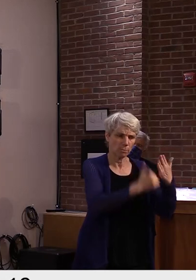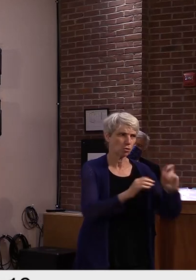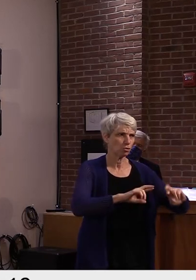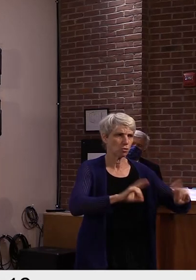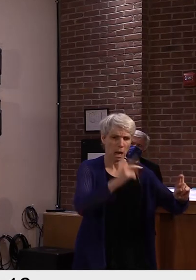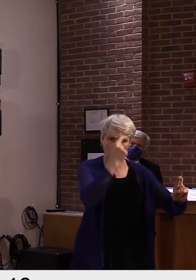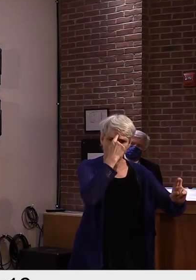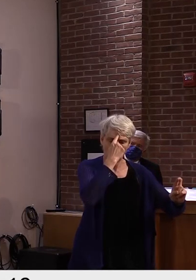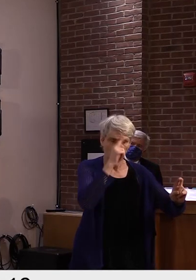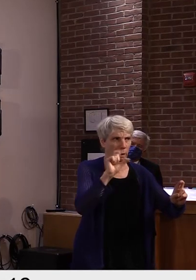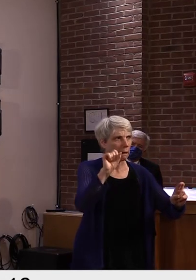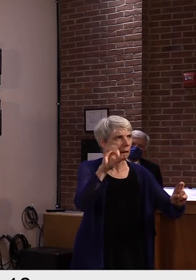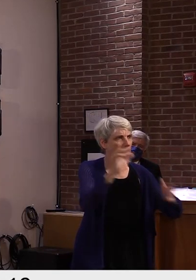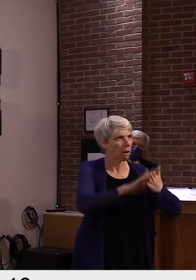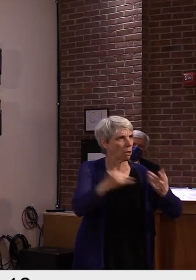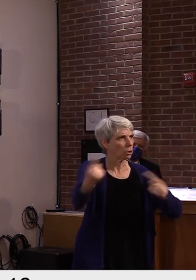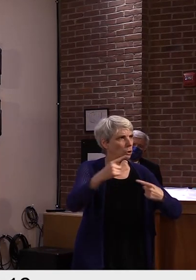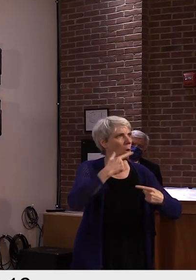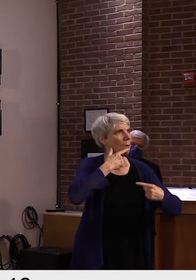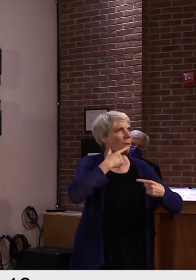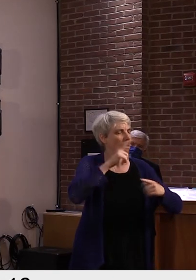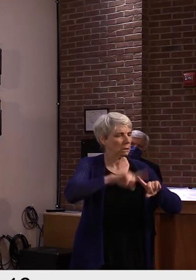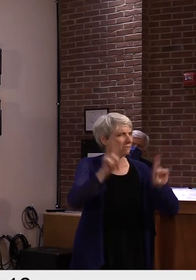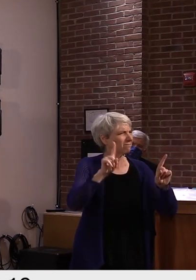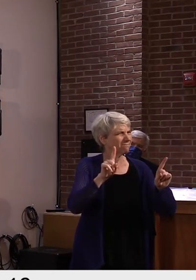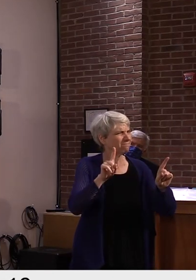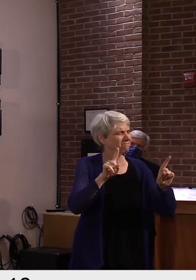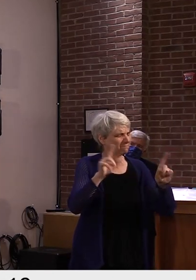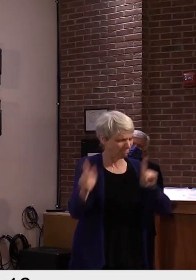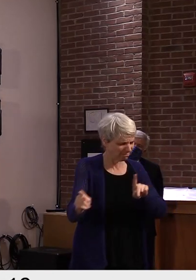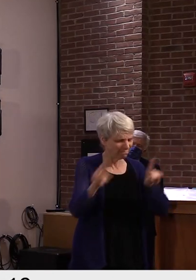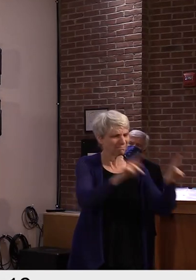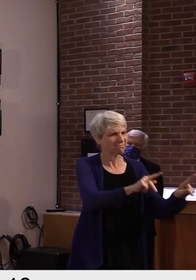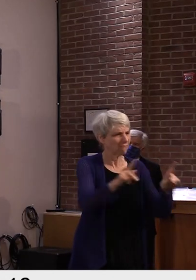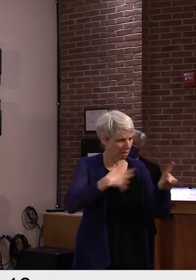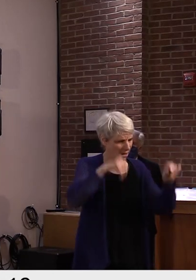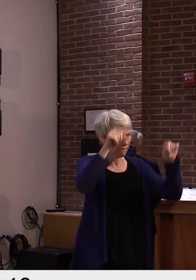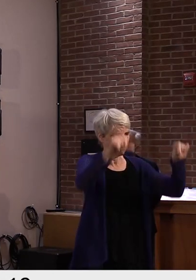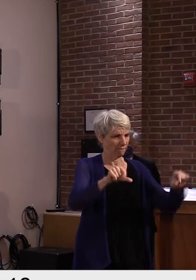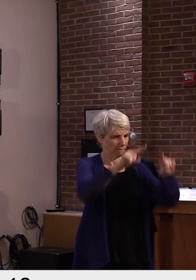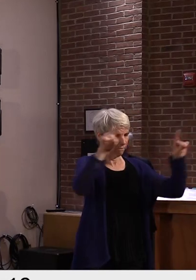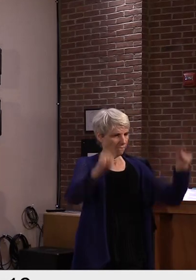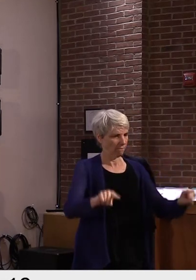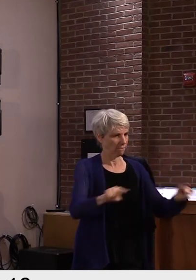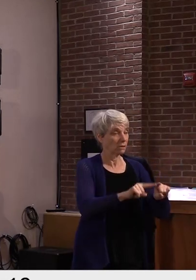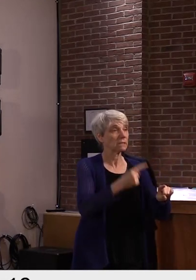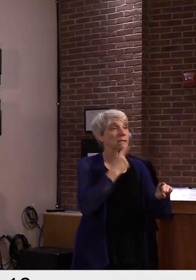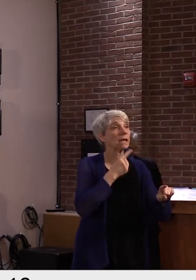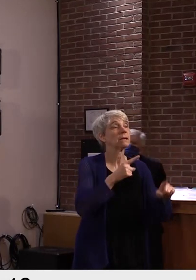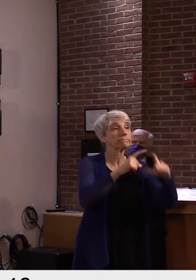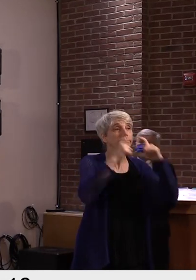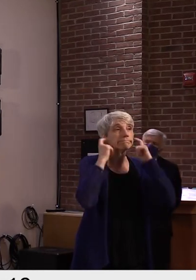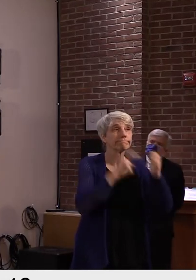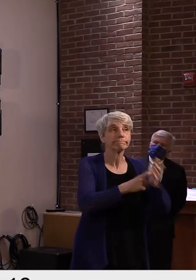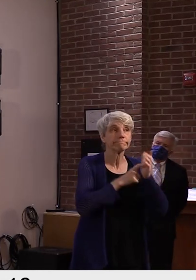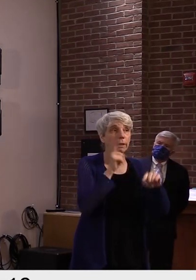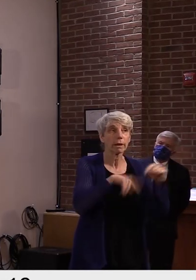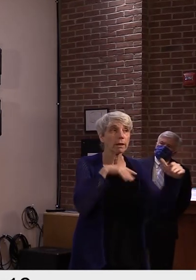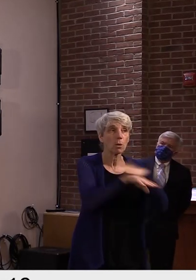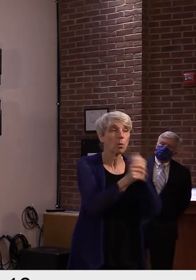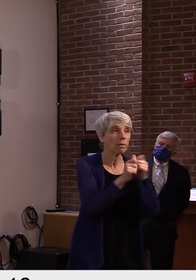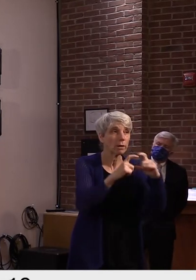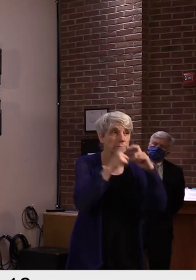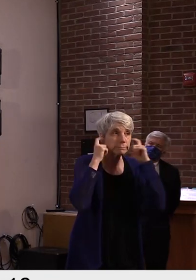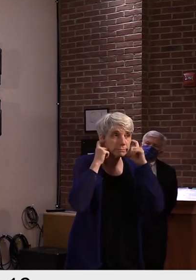up saying, you need a mask on. The coffee shop is part of a community that says, we can't be a coffee shop and have indoor